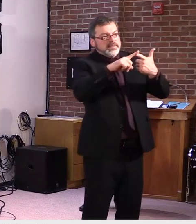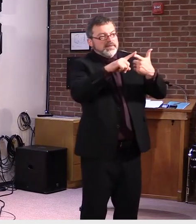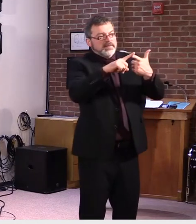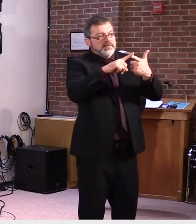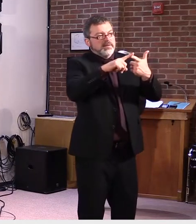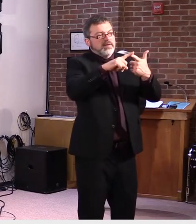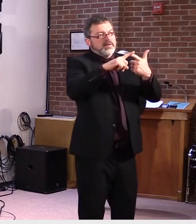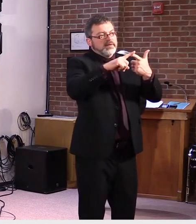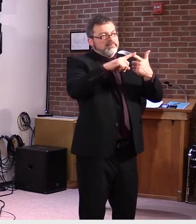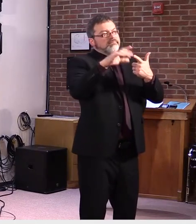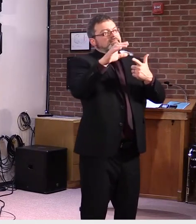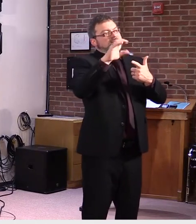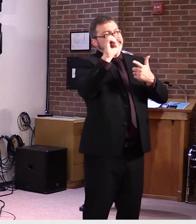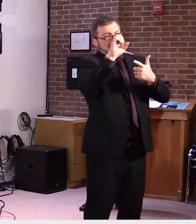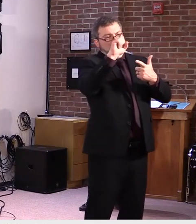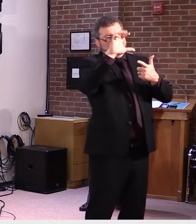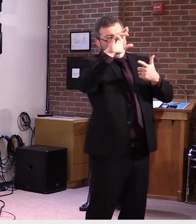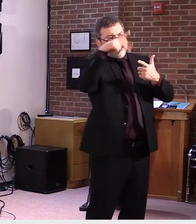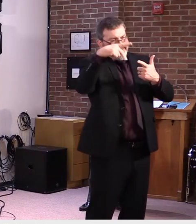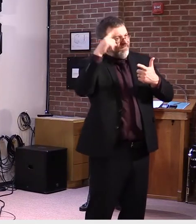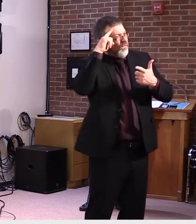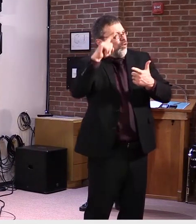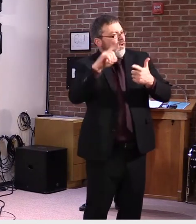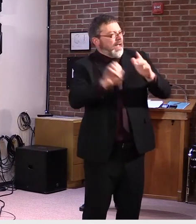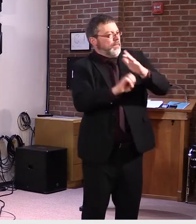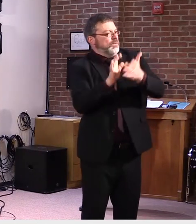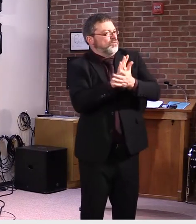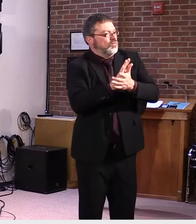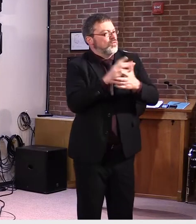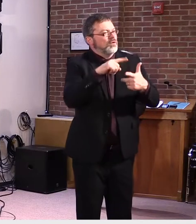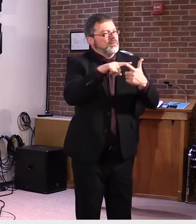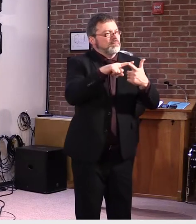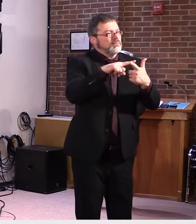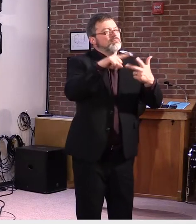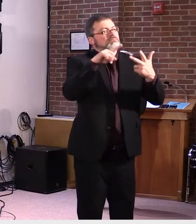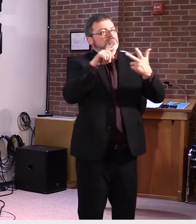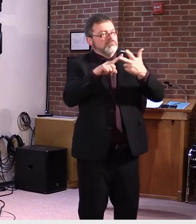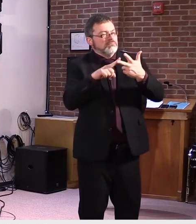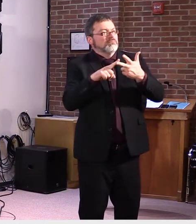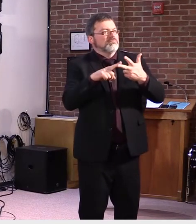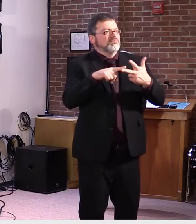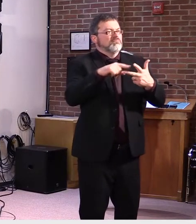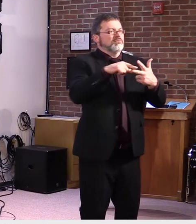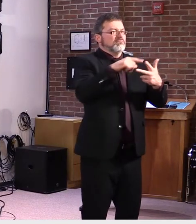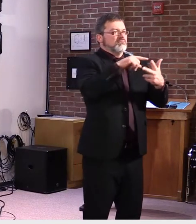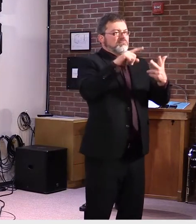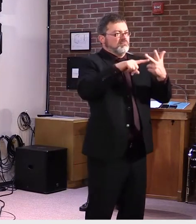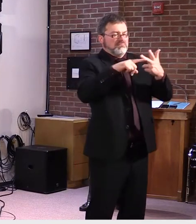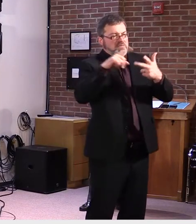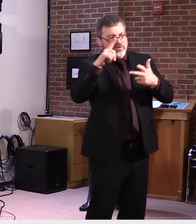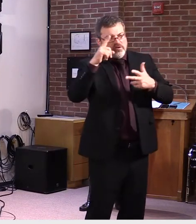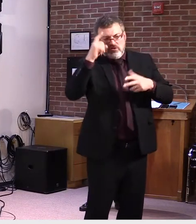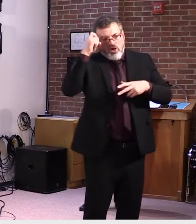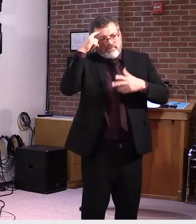Emergency Relief Funds or GEAR. The General Assembly appropriated 50 million dollars for K-12 education